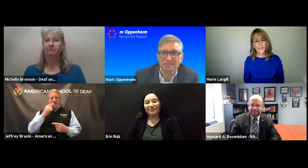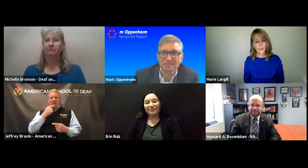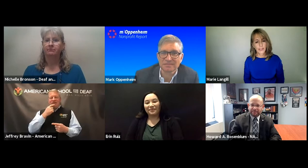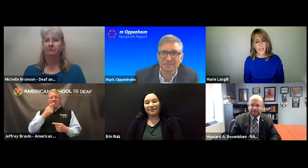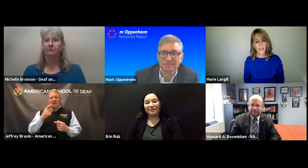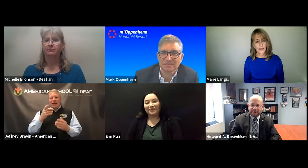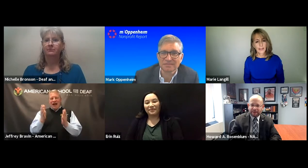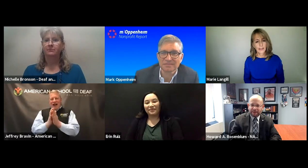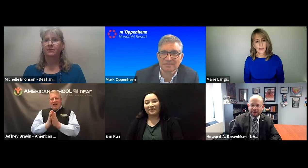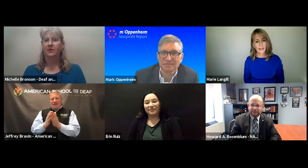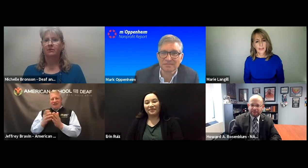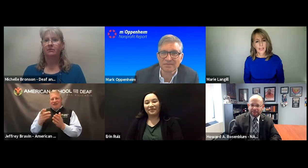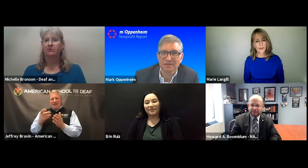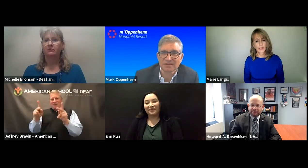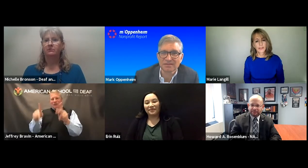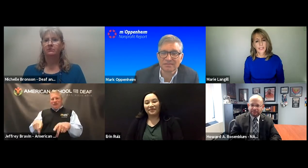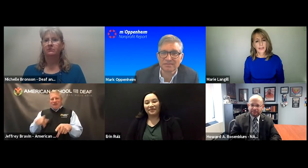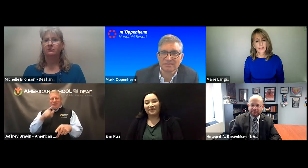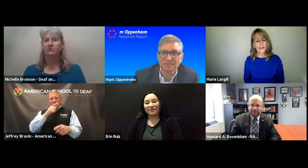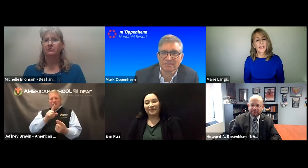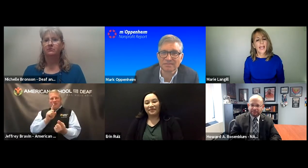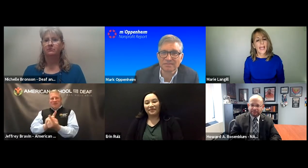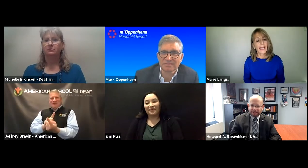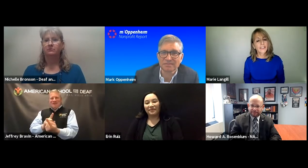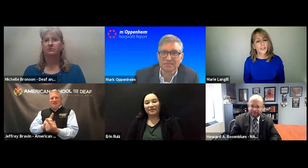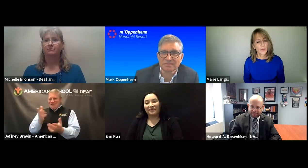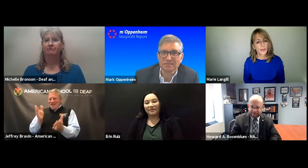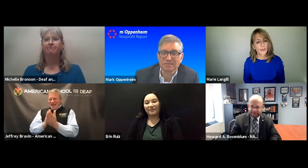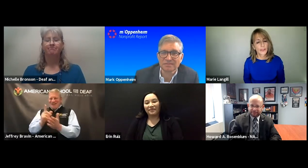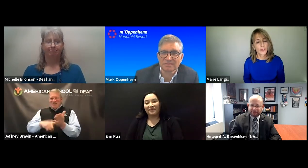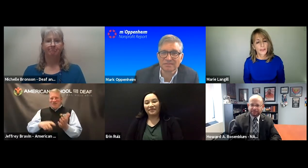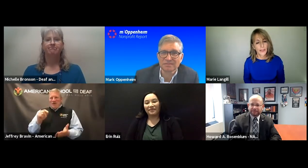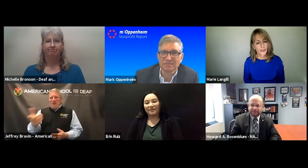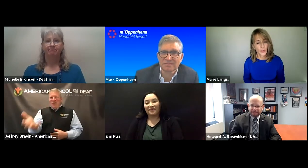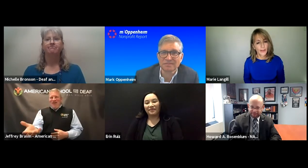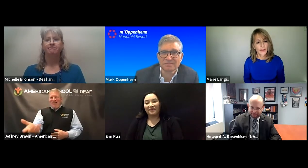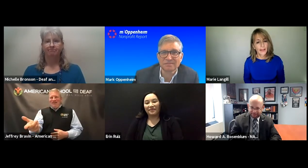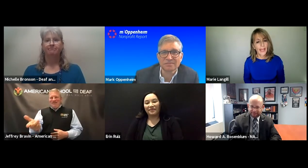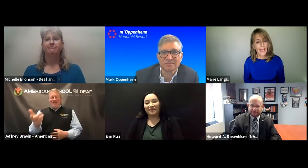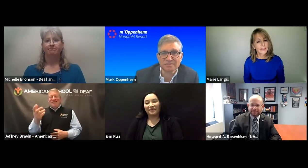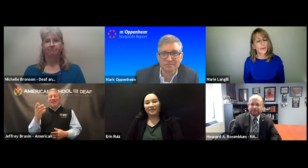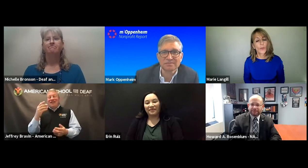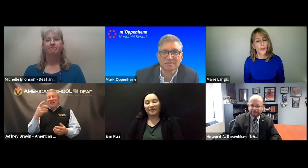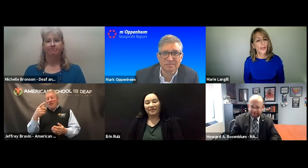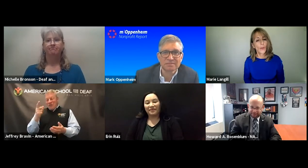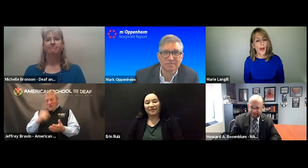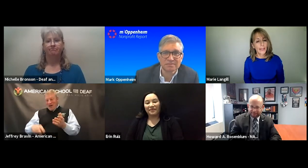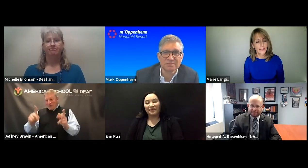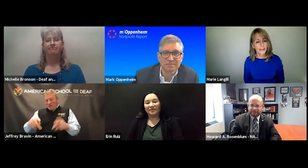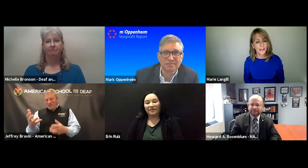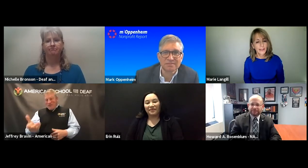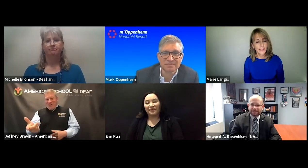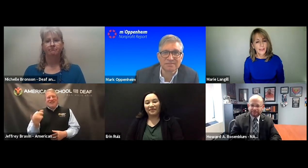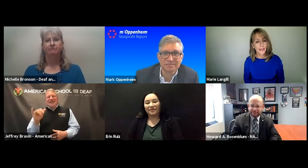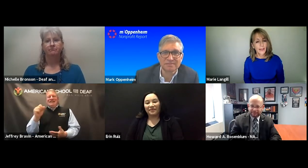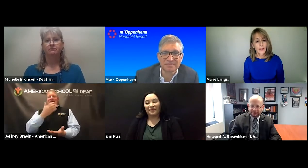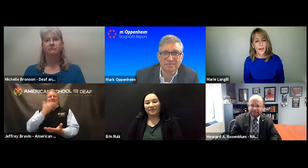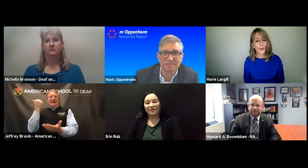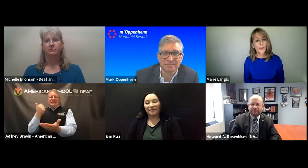First, would say, like Michelle said, ask the person that you're with. Ask them what they want.